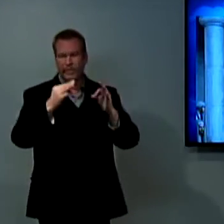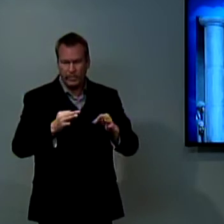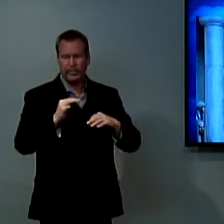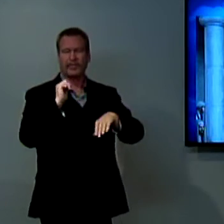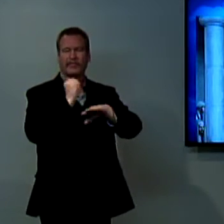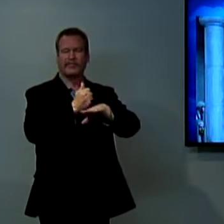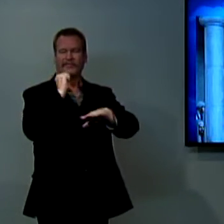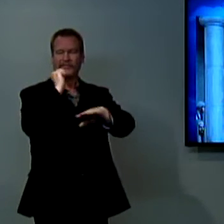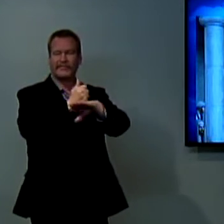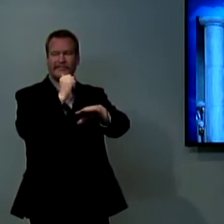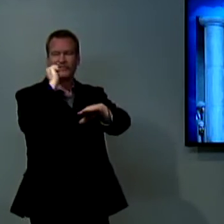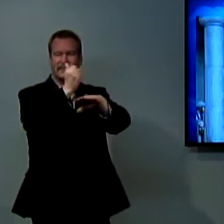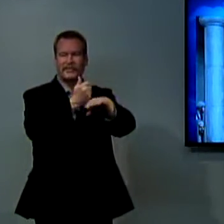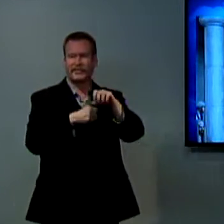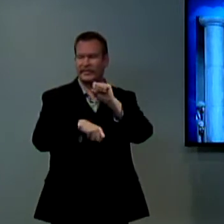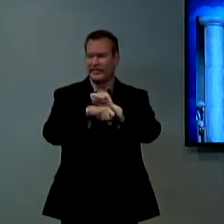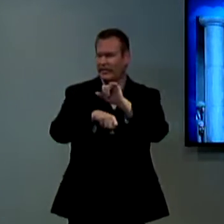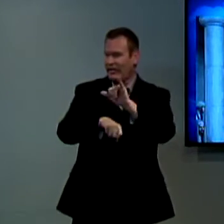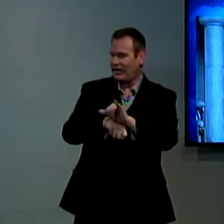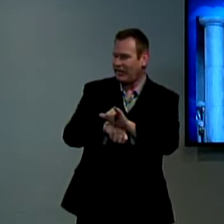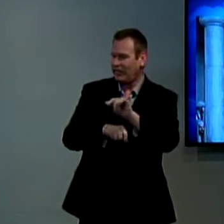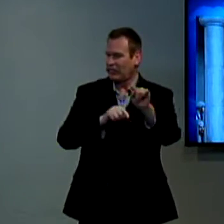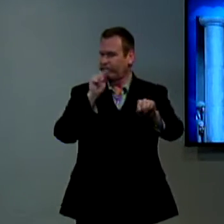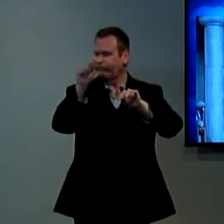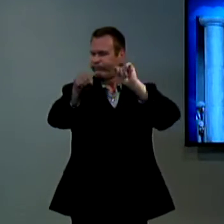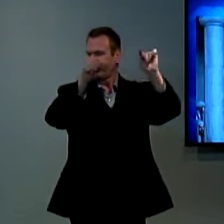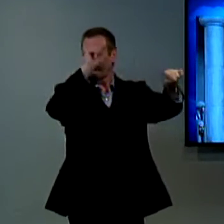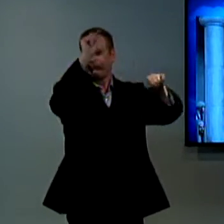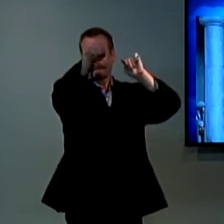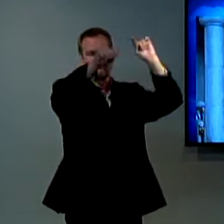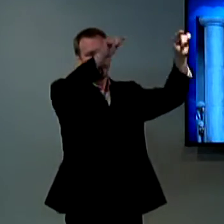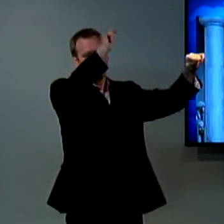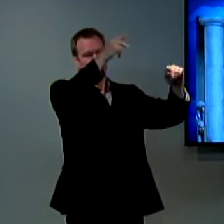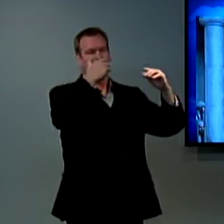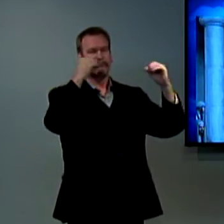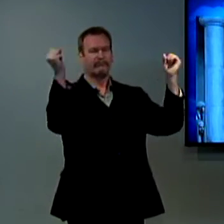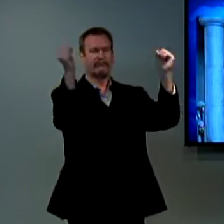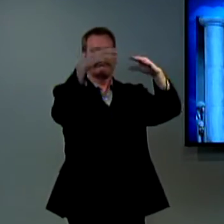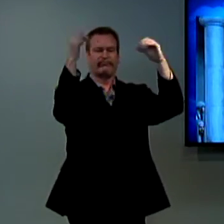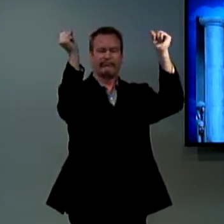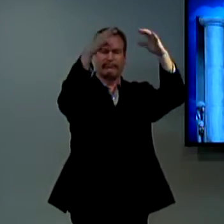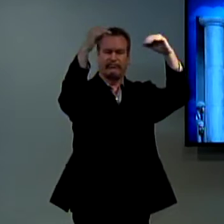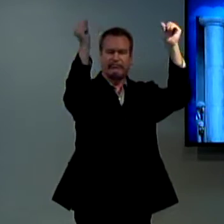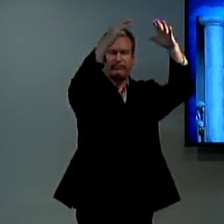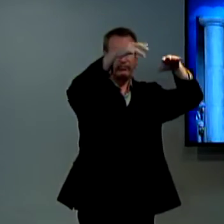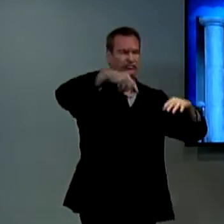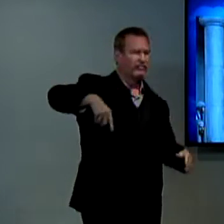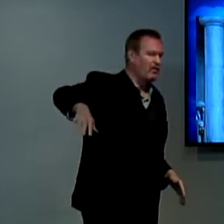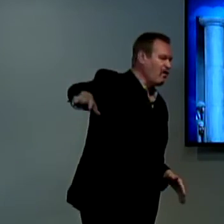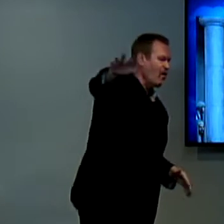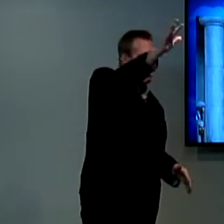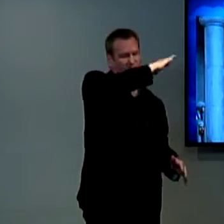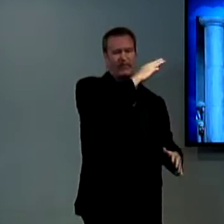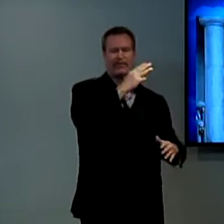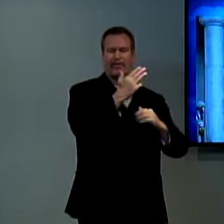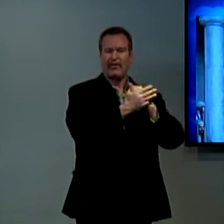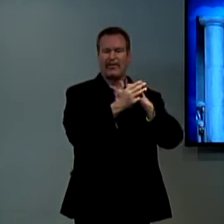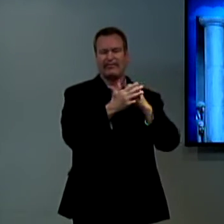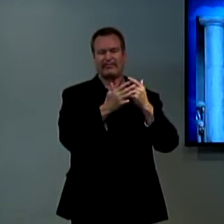and then when that temple had been done then they decided to establish more temples all over when their servitude was done